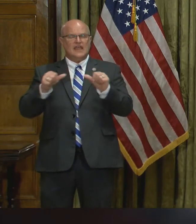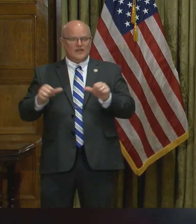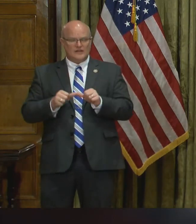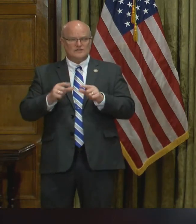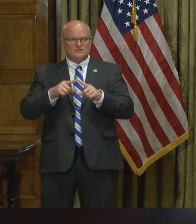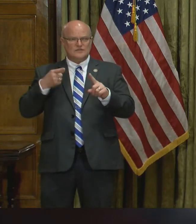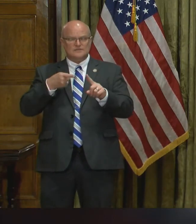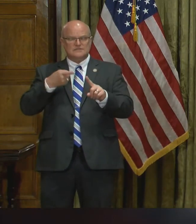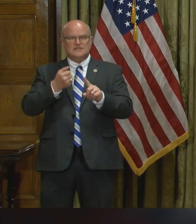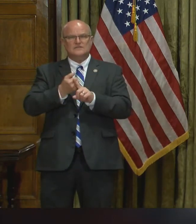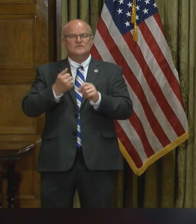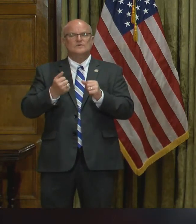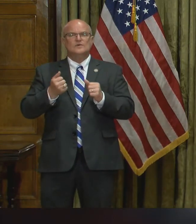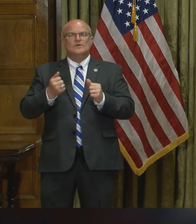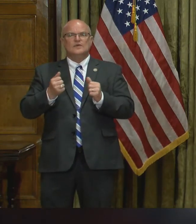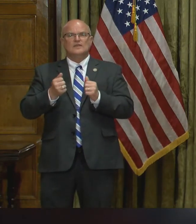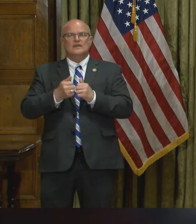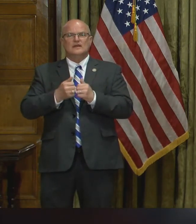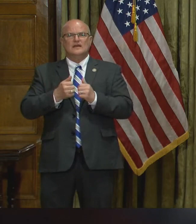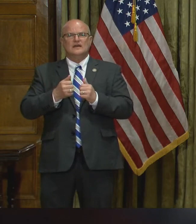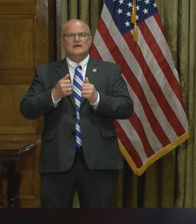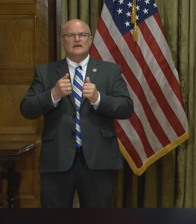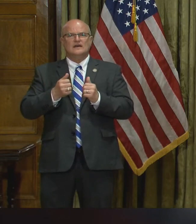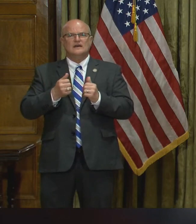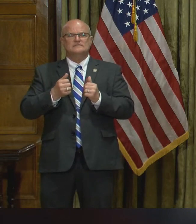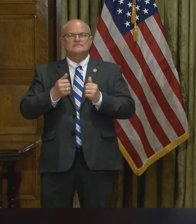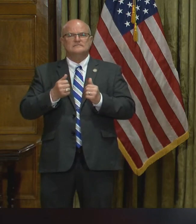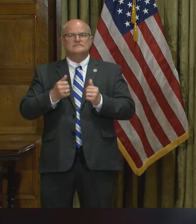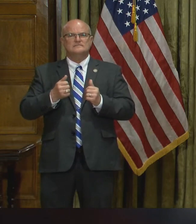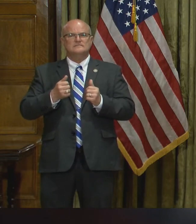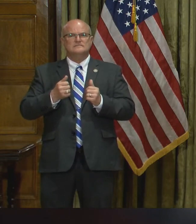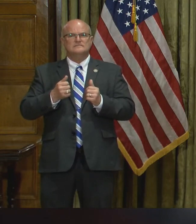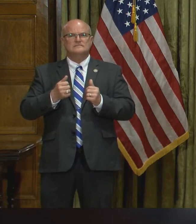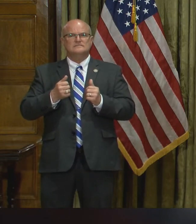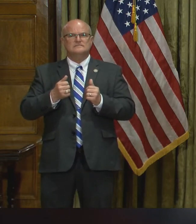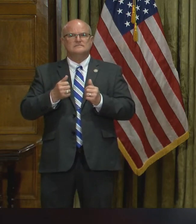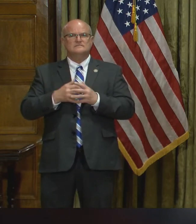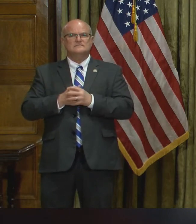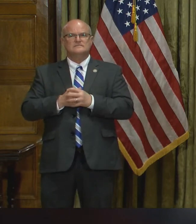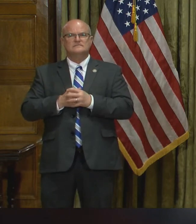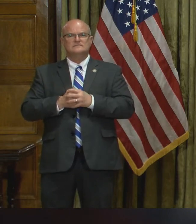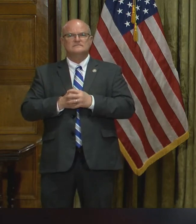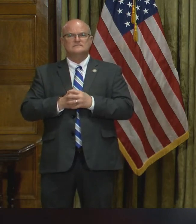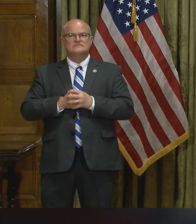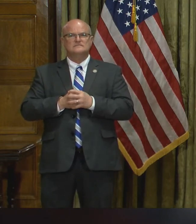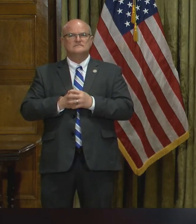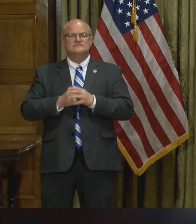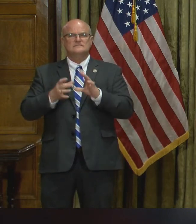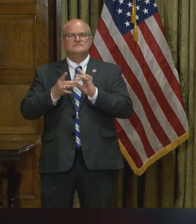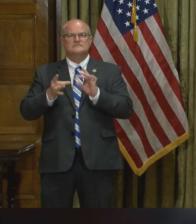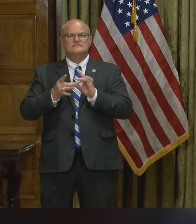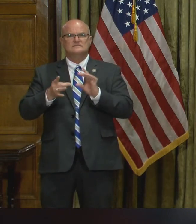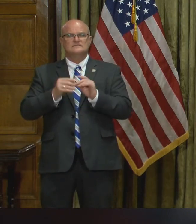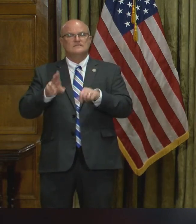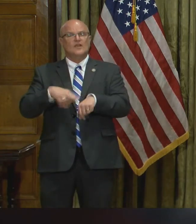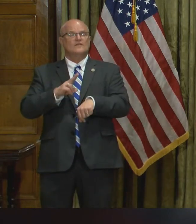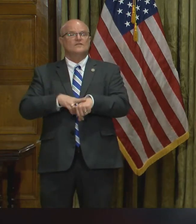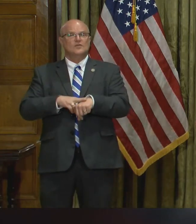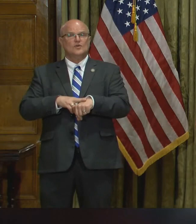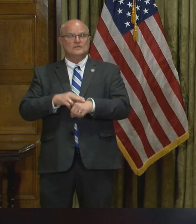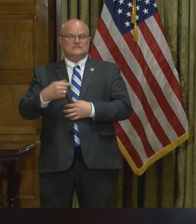tore the damage. So I saying, any thoughts on that and if you would be torn the damage to the police? Well, of course,